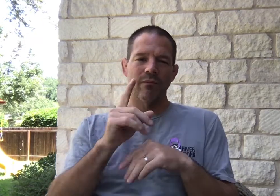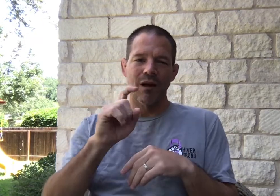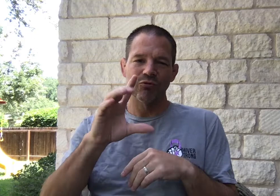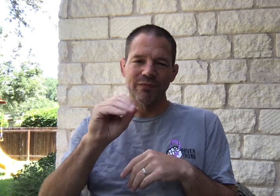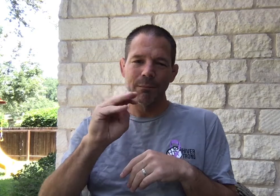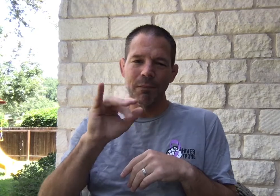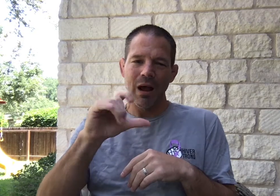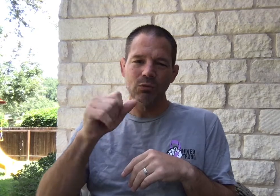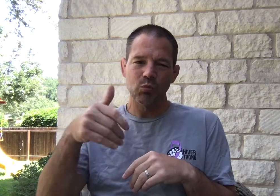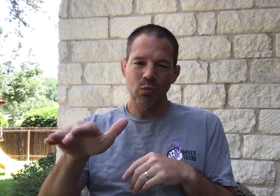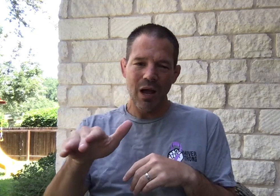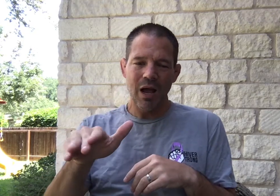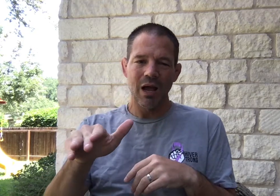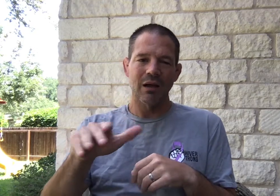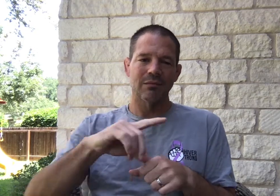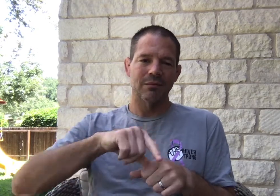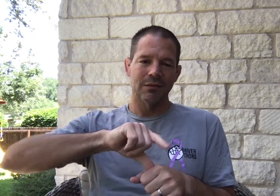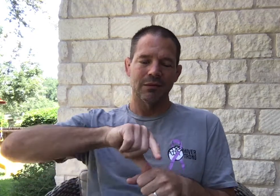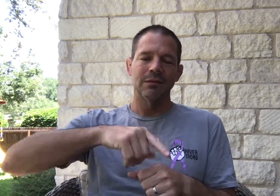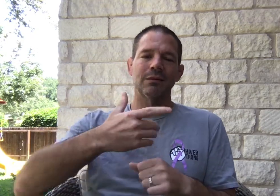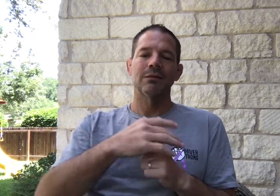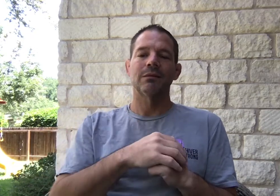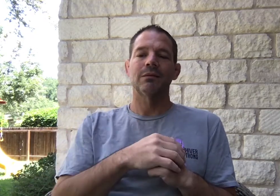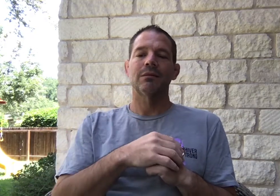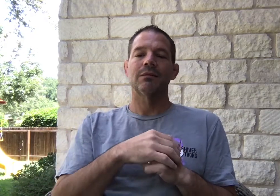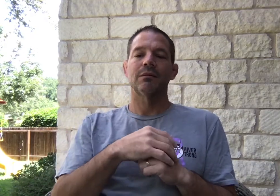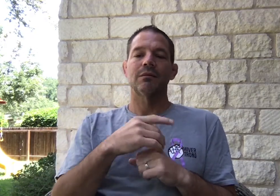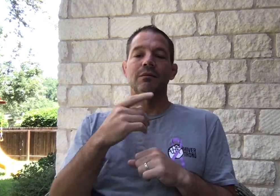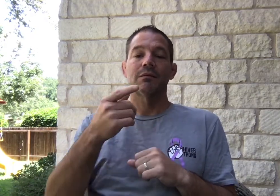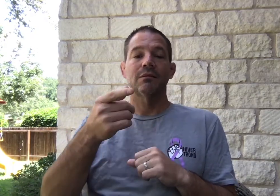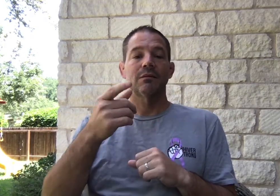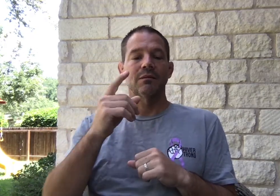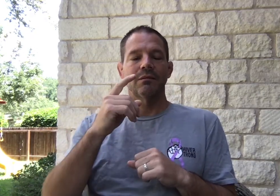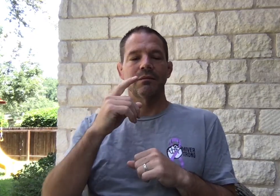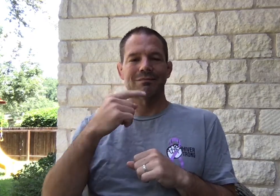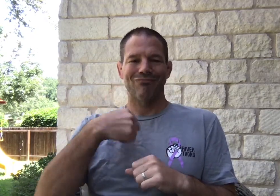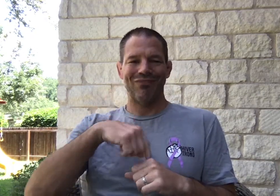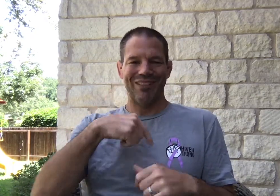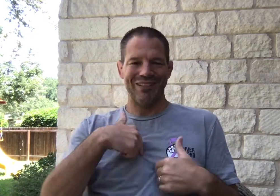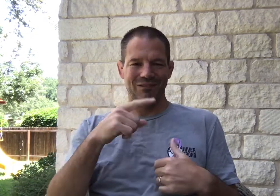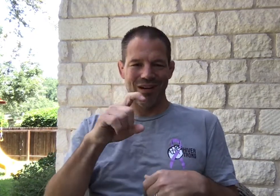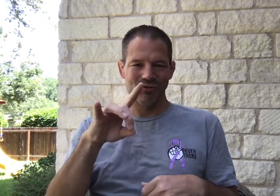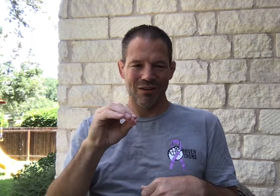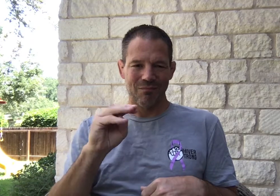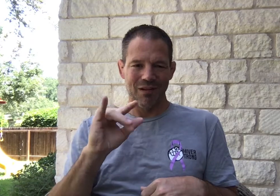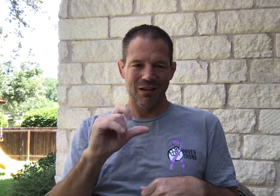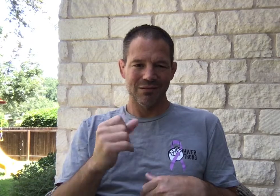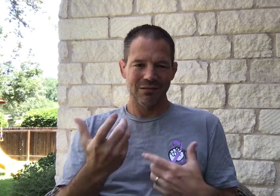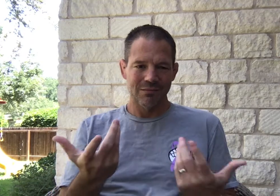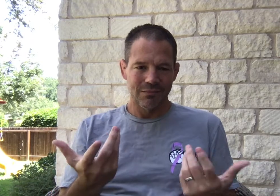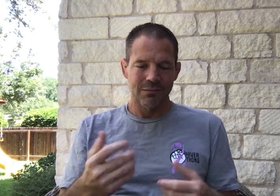outside of 150 miles from MD Anderson. Listen, we live 180 miles.